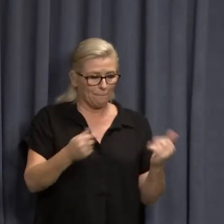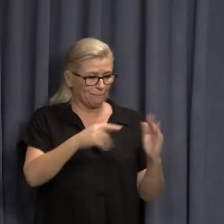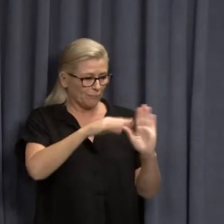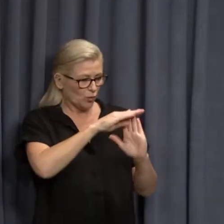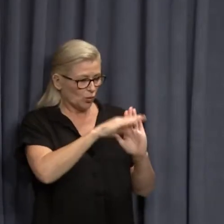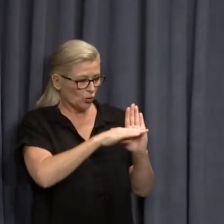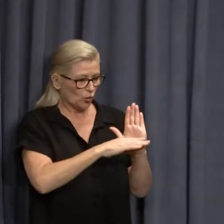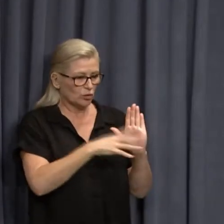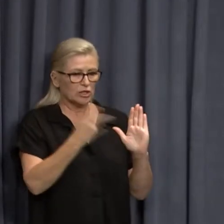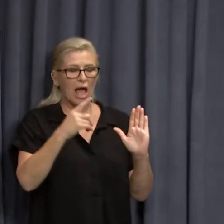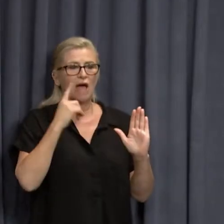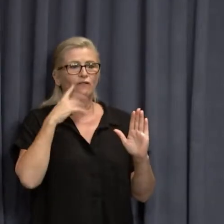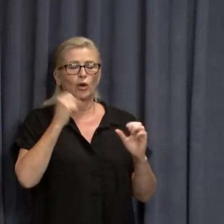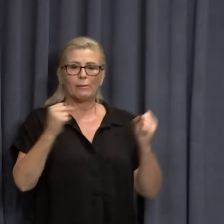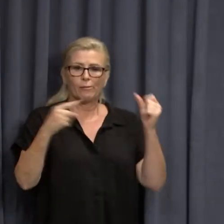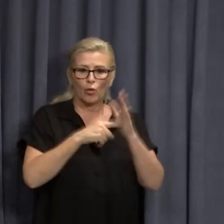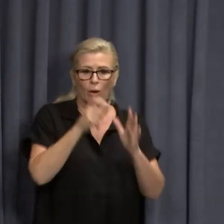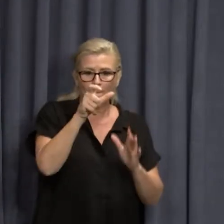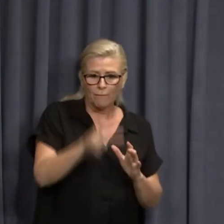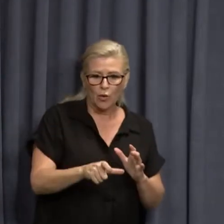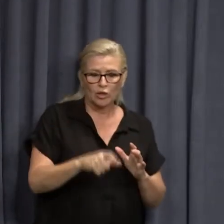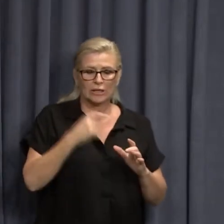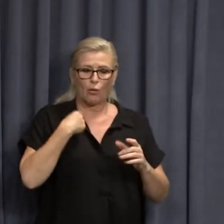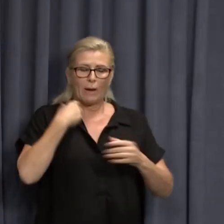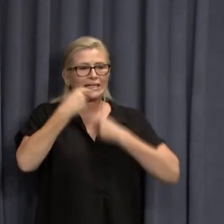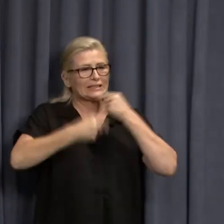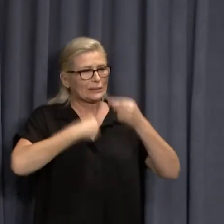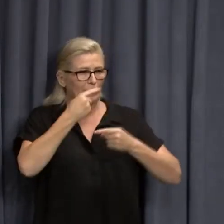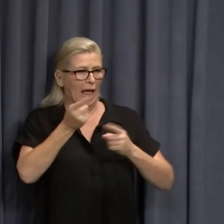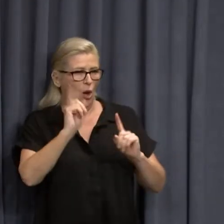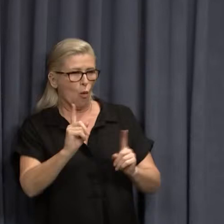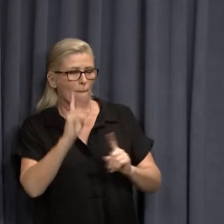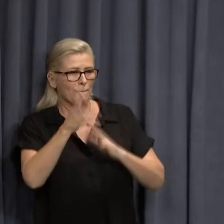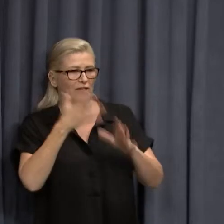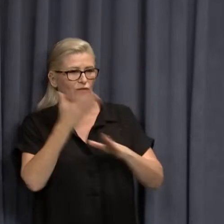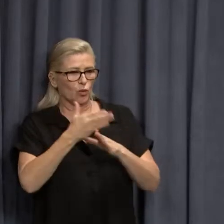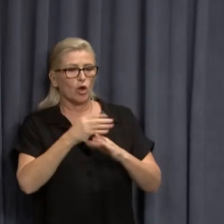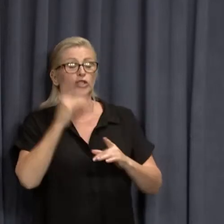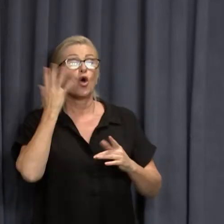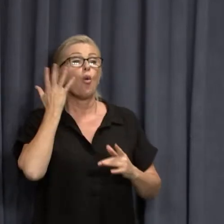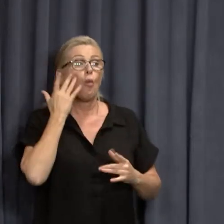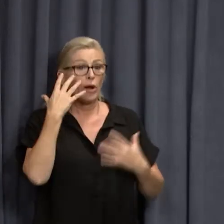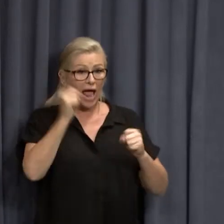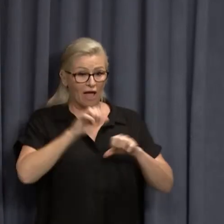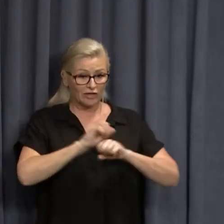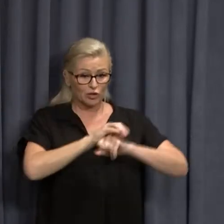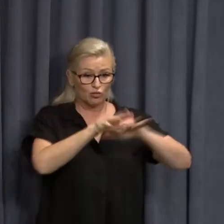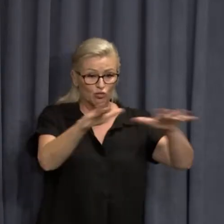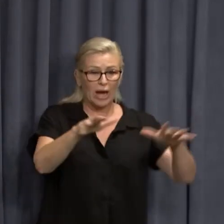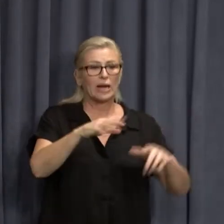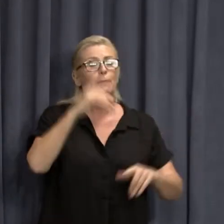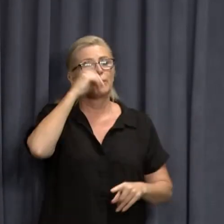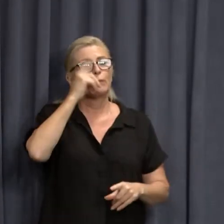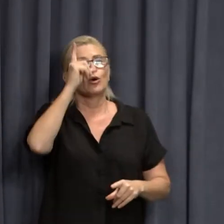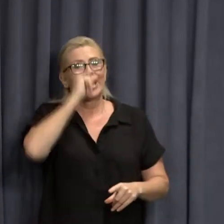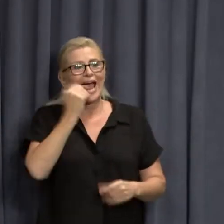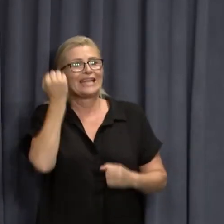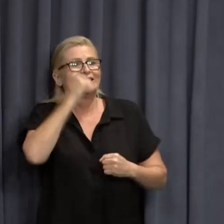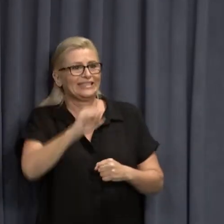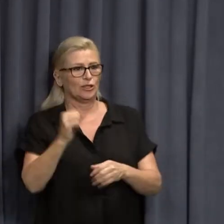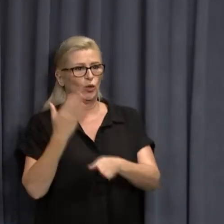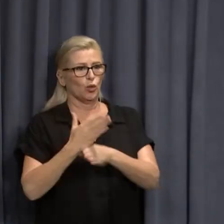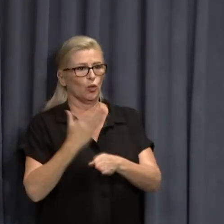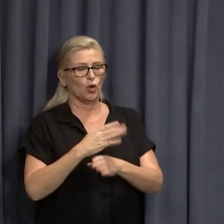essential worker and close contact definitions that will allow them when we get community spread to continue to operate effectively. And we'll meet with them